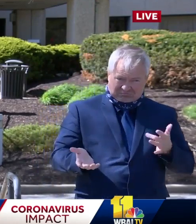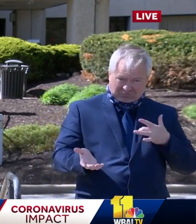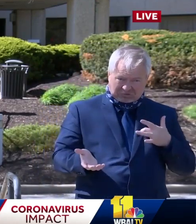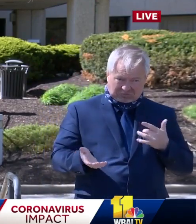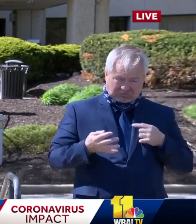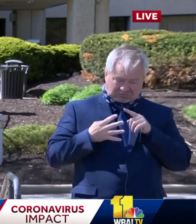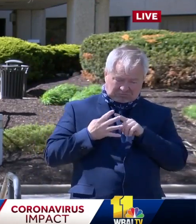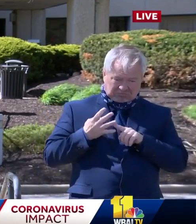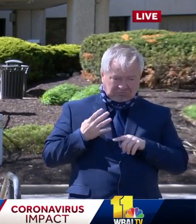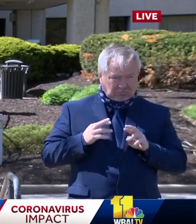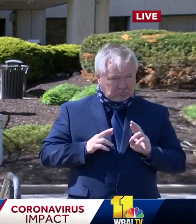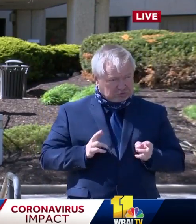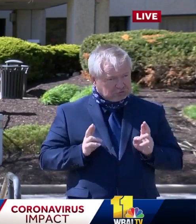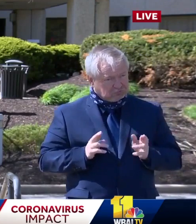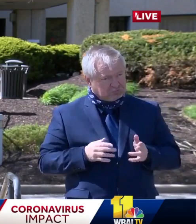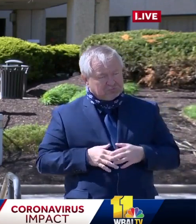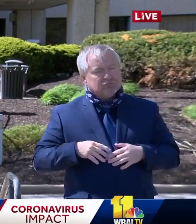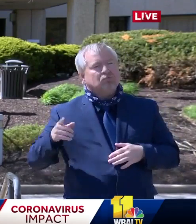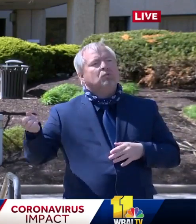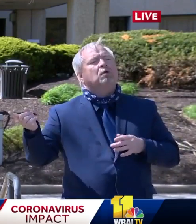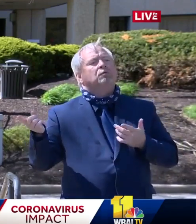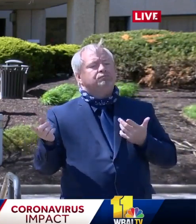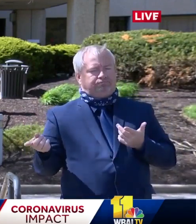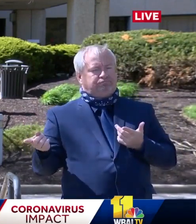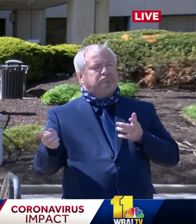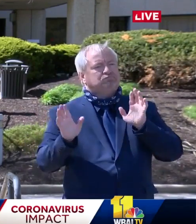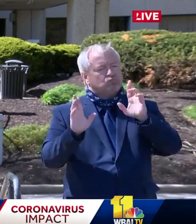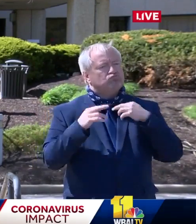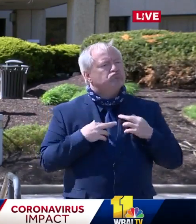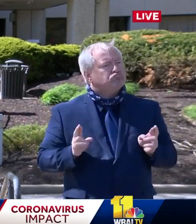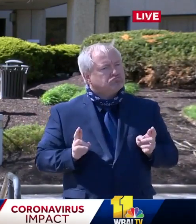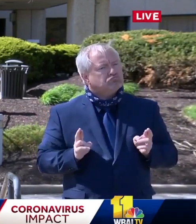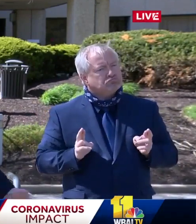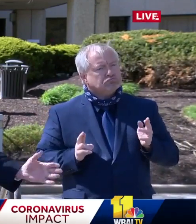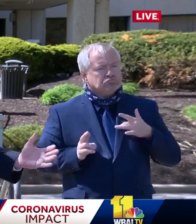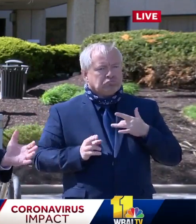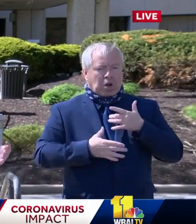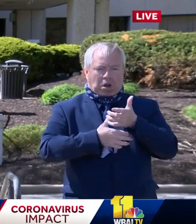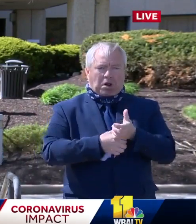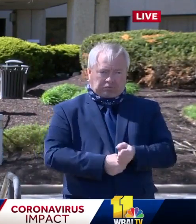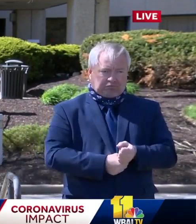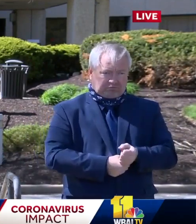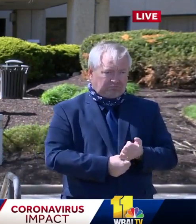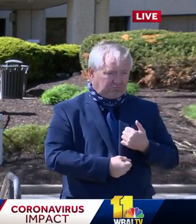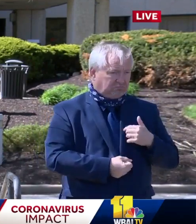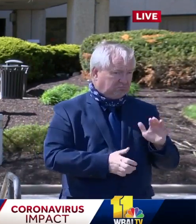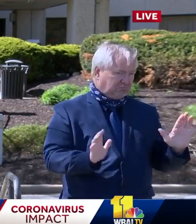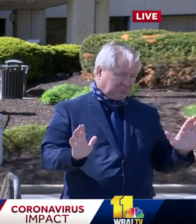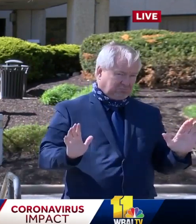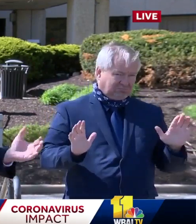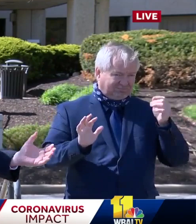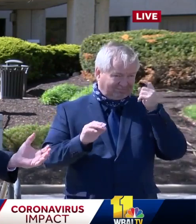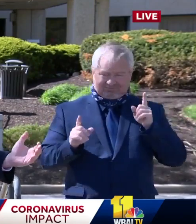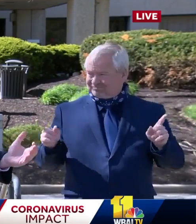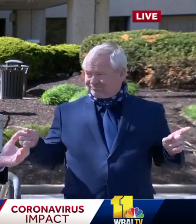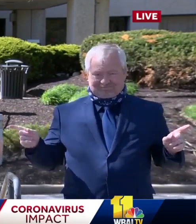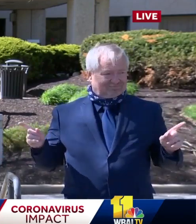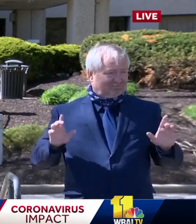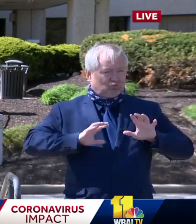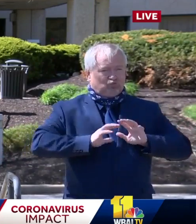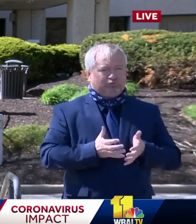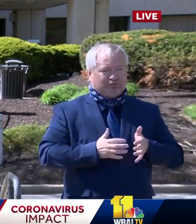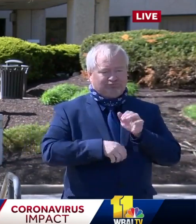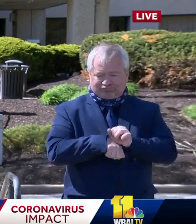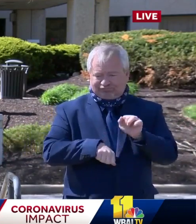Well, I am, I am hopeful and, uh, fairly confident that the, the, the group effort, um, between all of our hospital